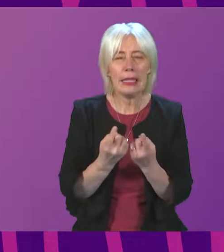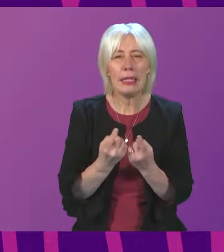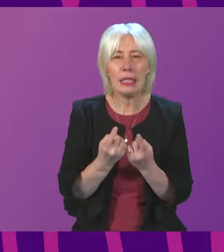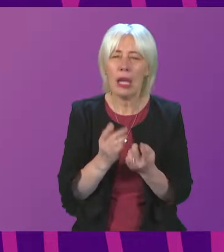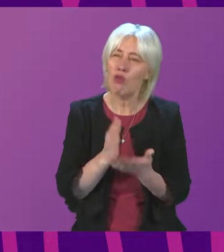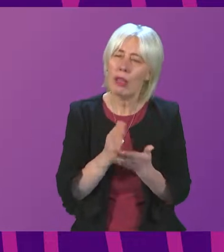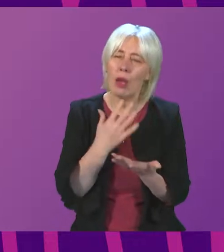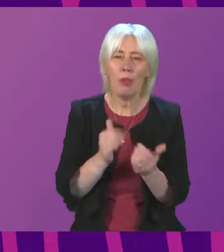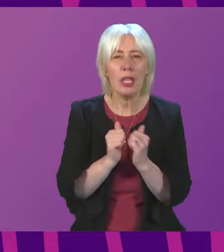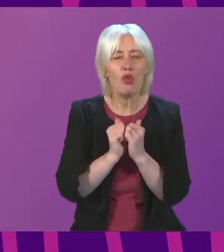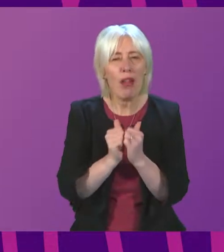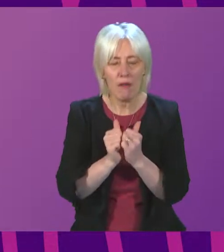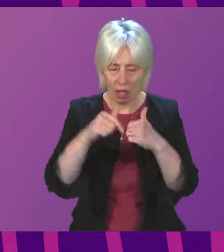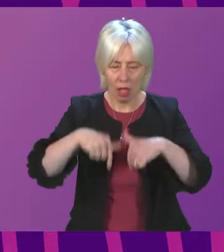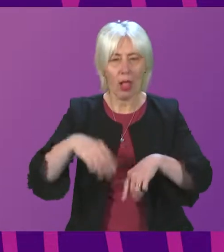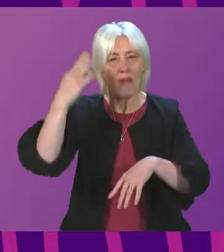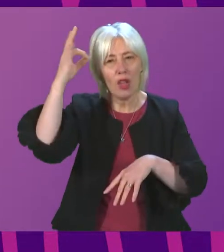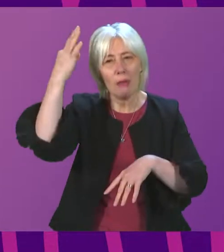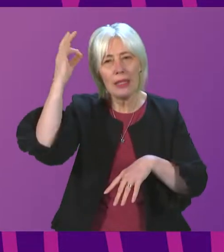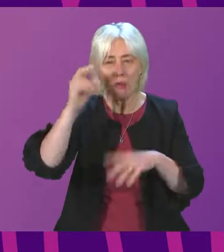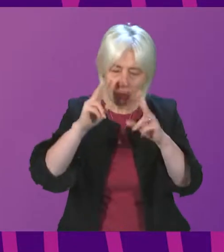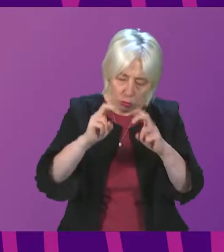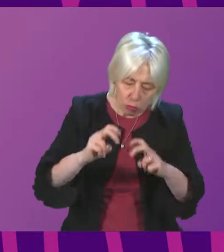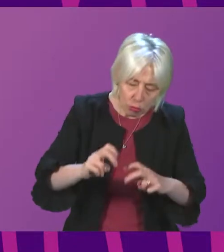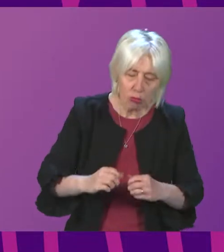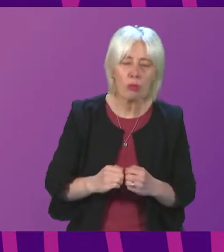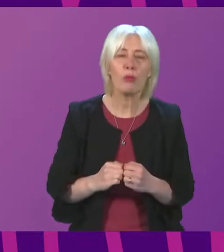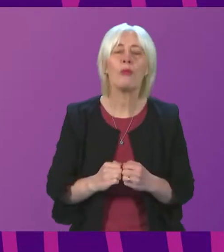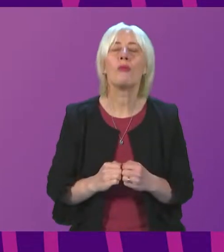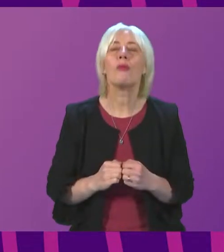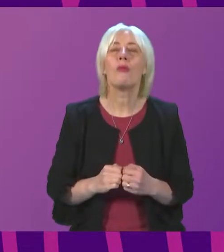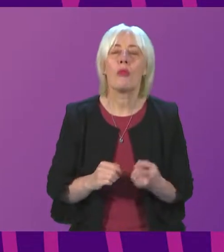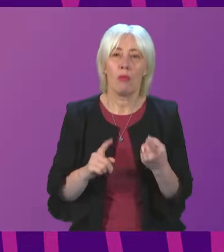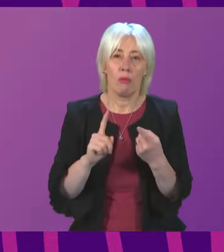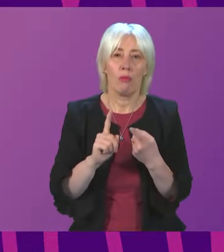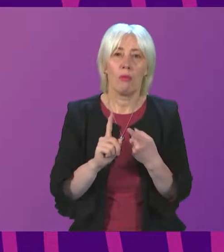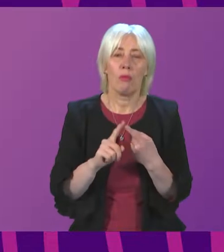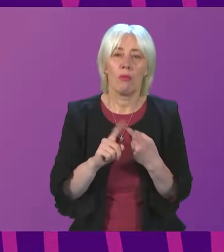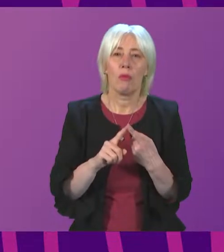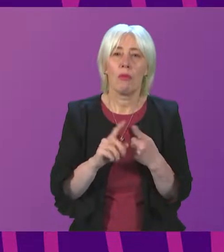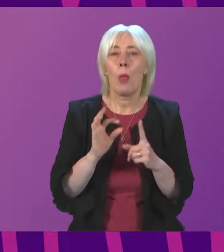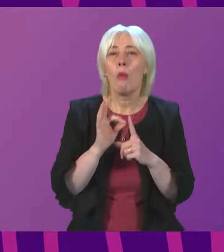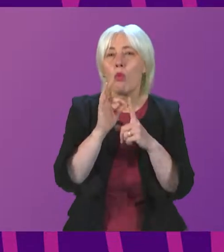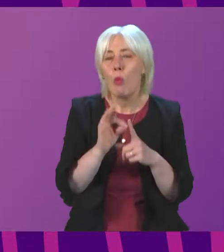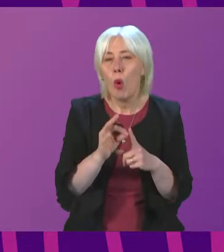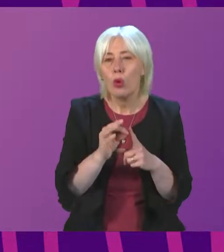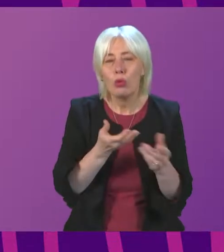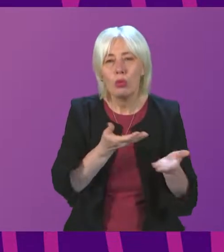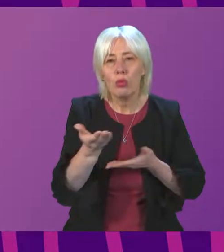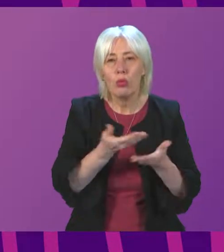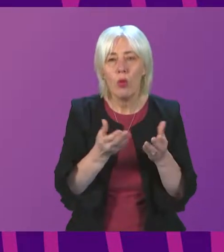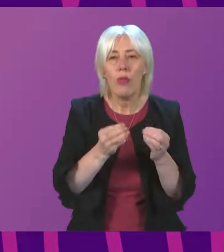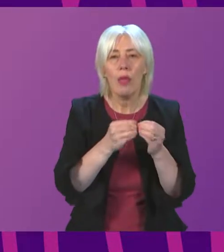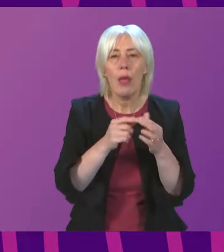really grateful if the committee would look at, and one is the proposed discussions with regard to